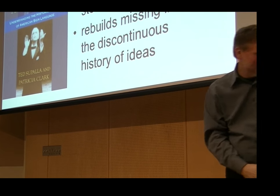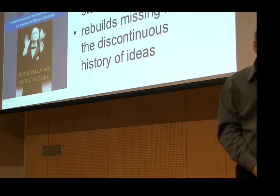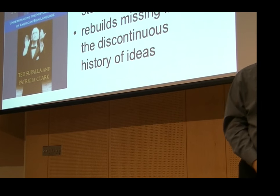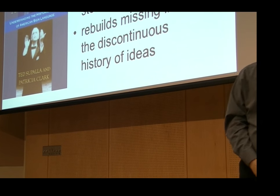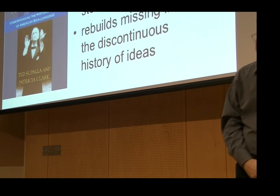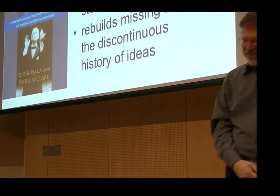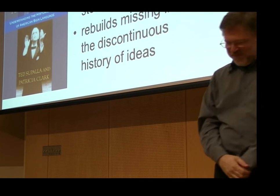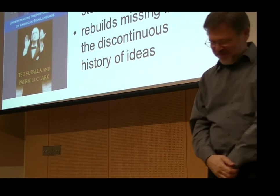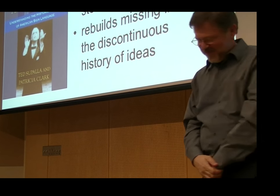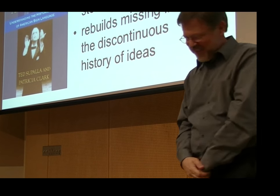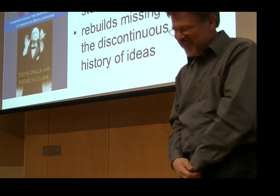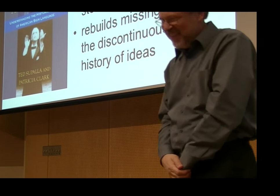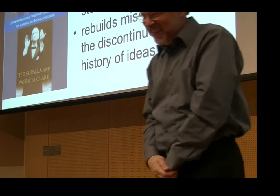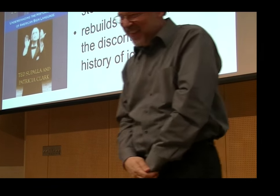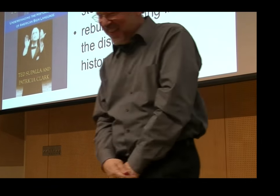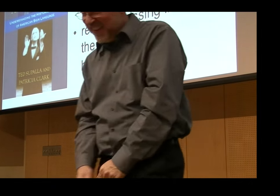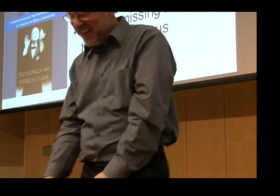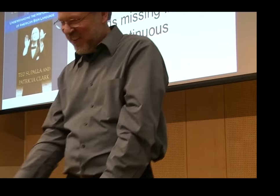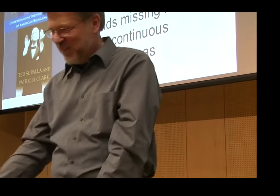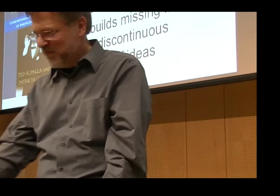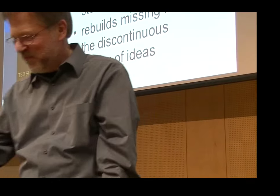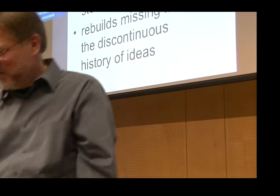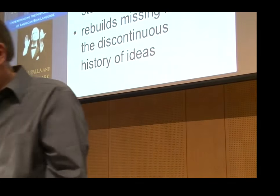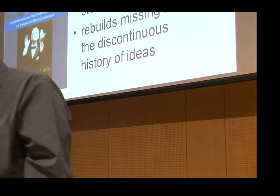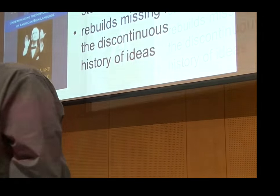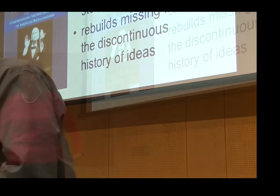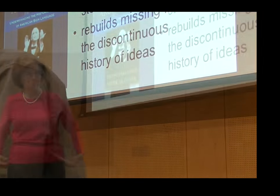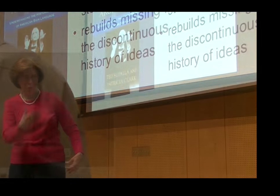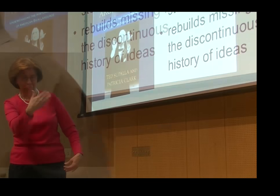If we have time, people can ask a few questions if you would like. Kim?